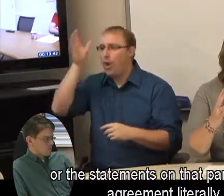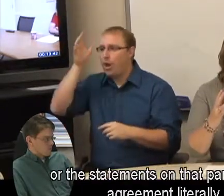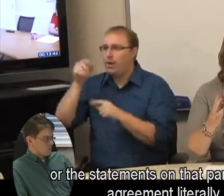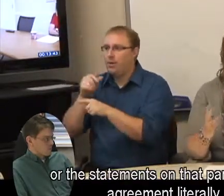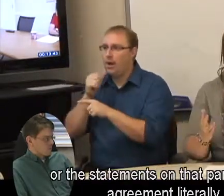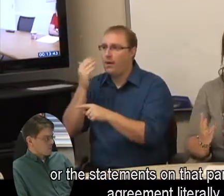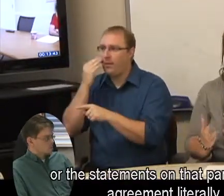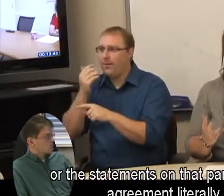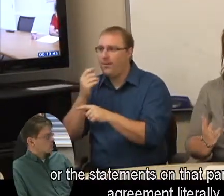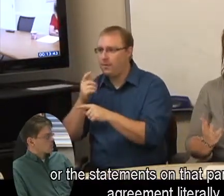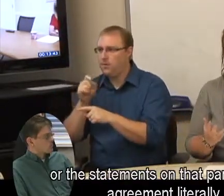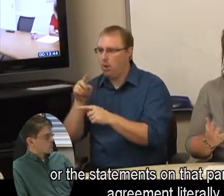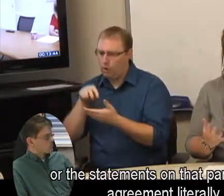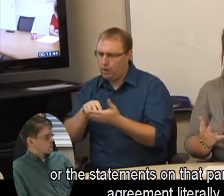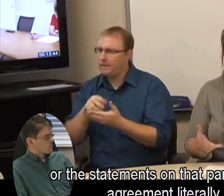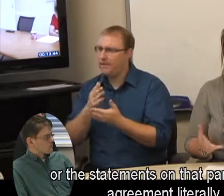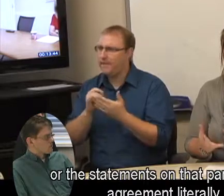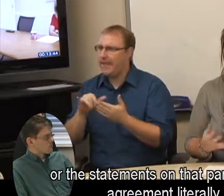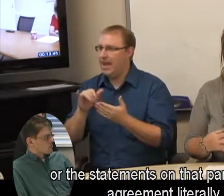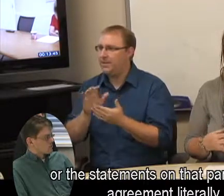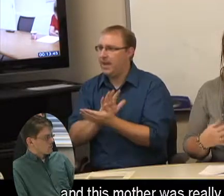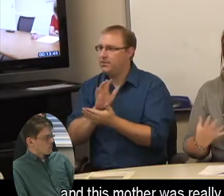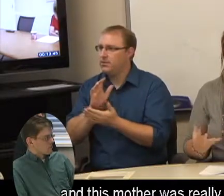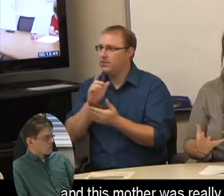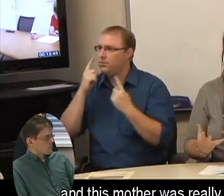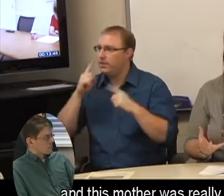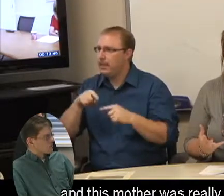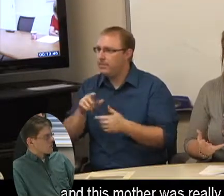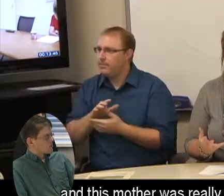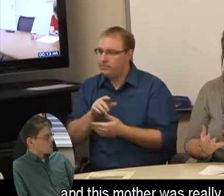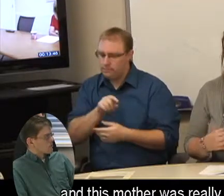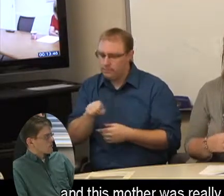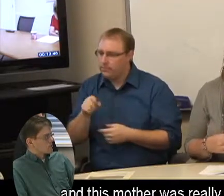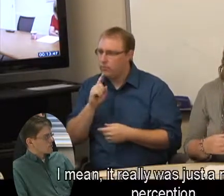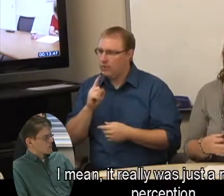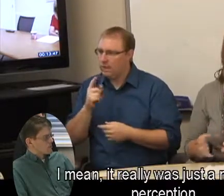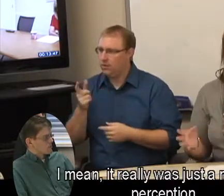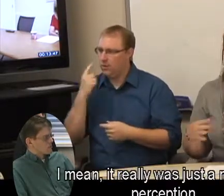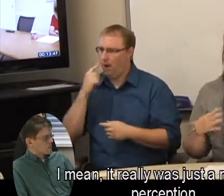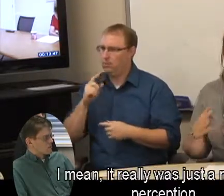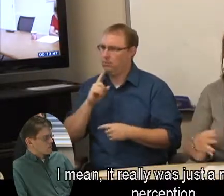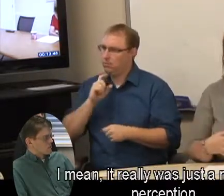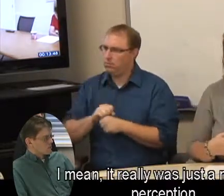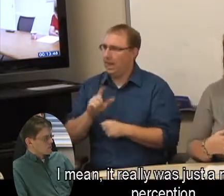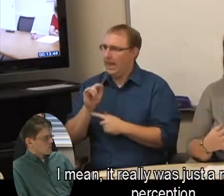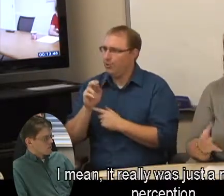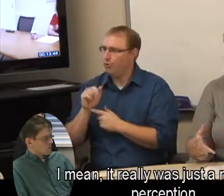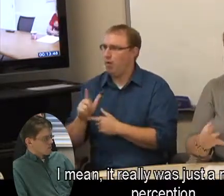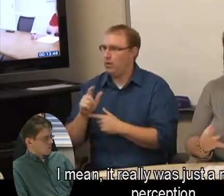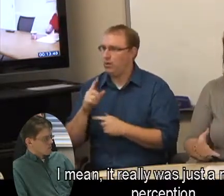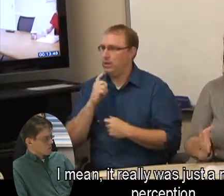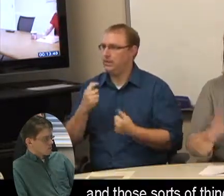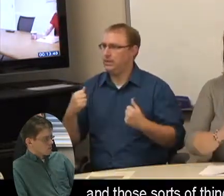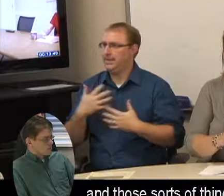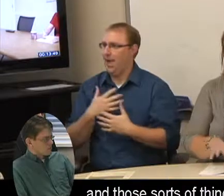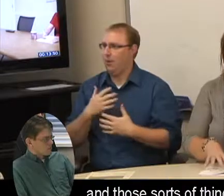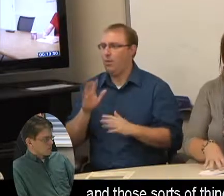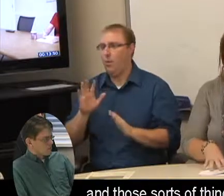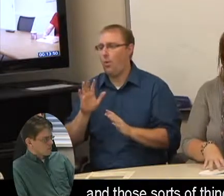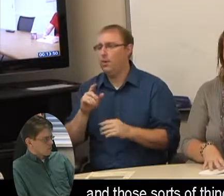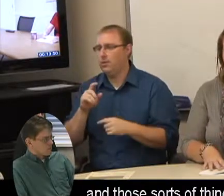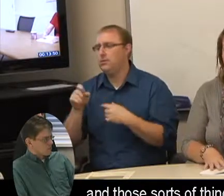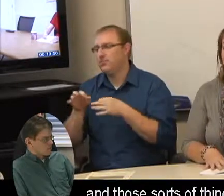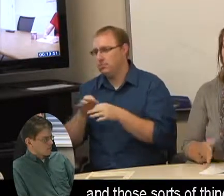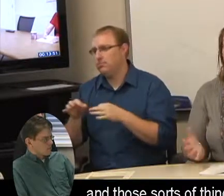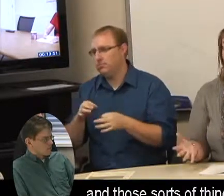the statements on that participation agreement literally, and this mother was really scared. So, I mean, it really was a matter of just perception and those